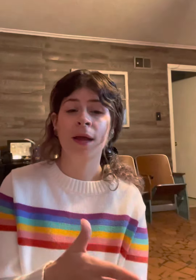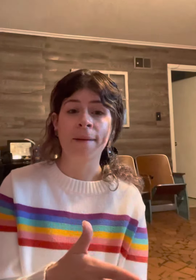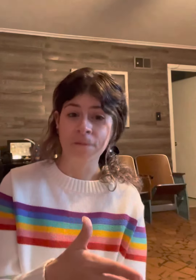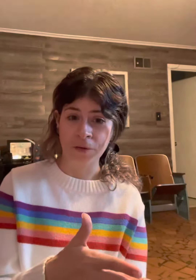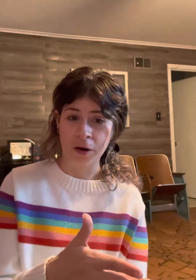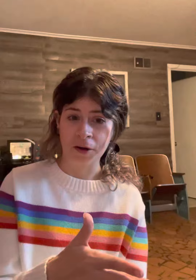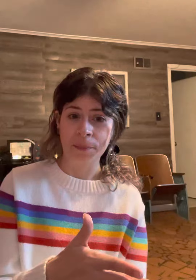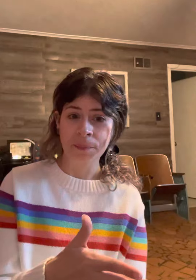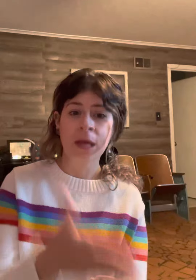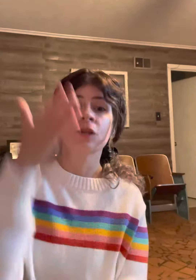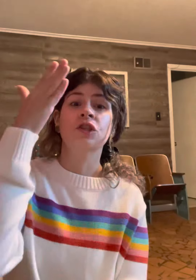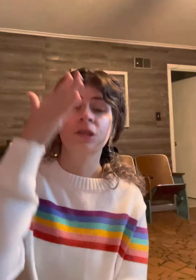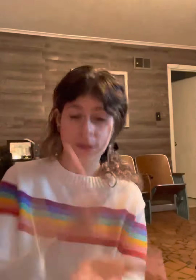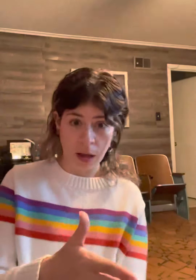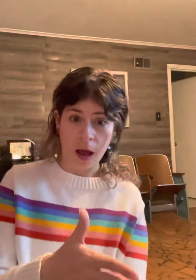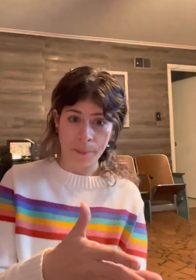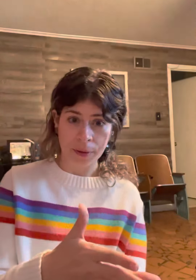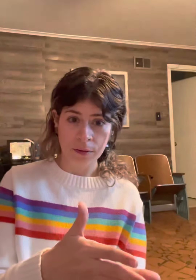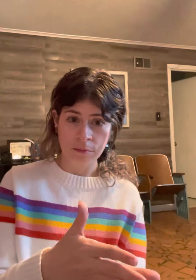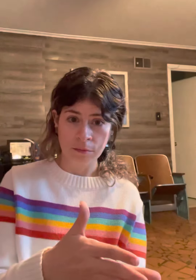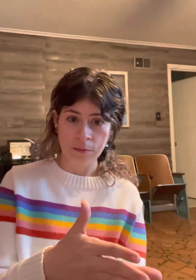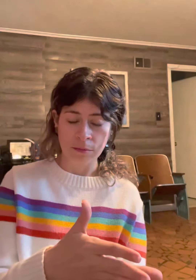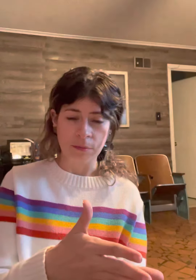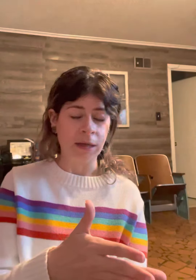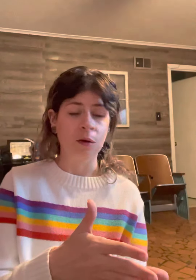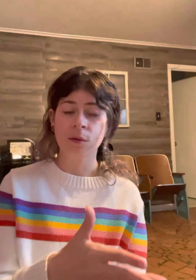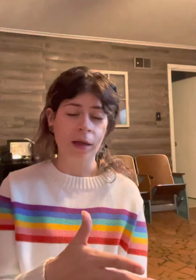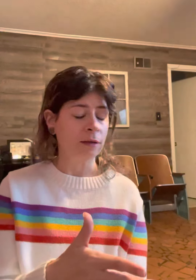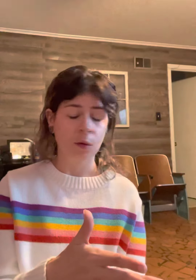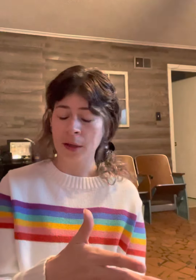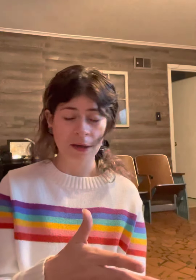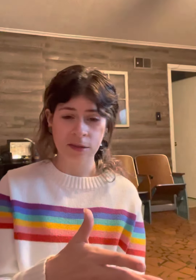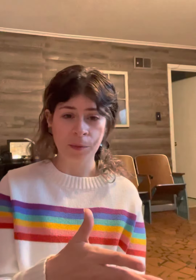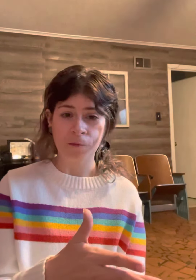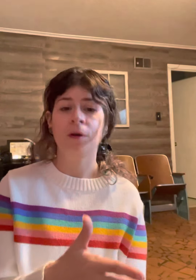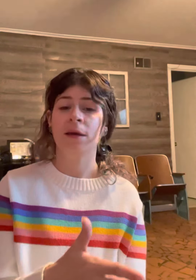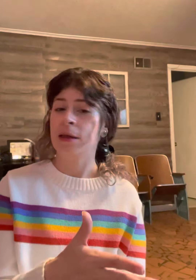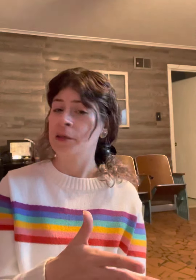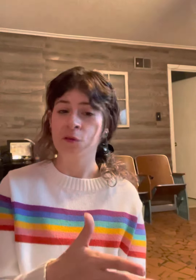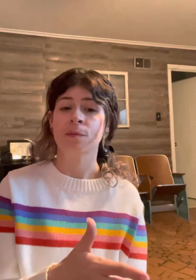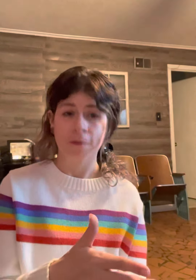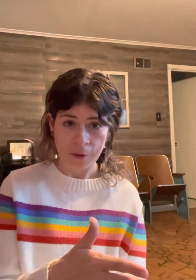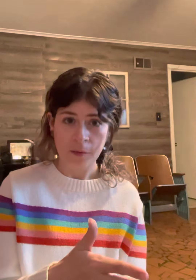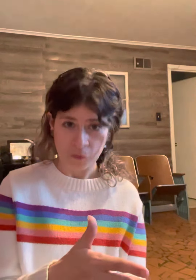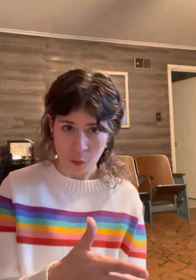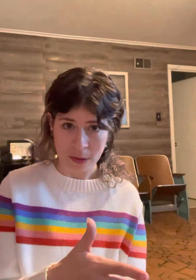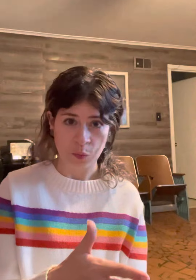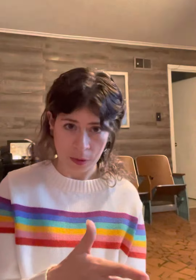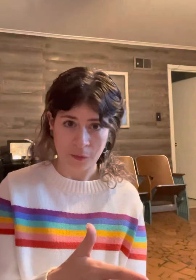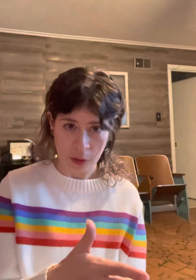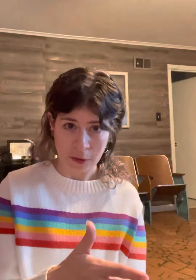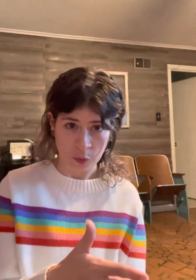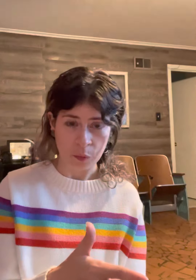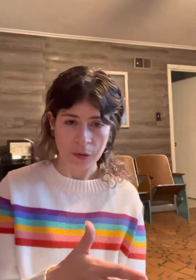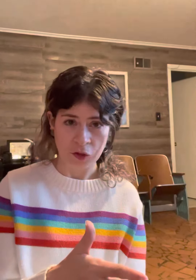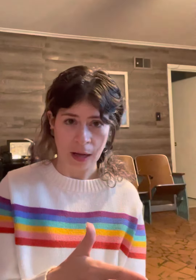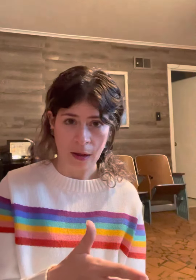I'm firm, stop. I don't like it to be fun. I use my firm voice whenever I do it with a child.